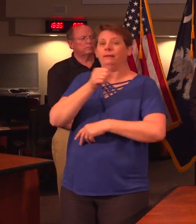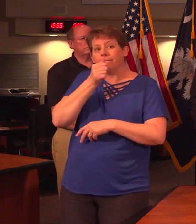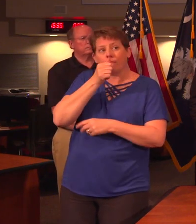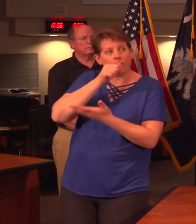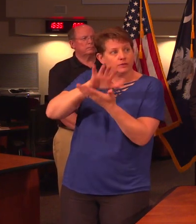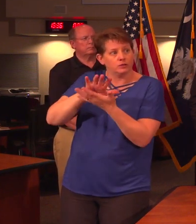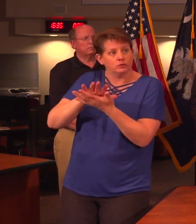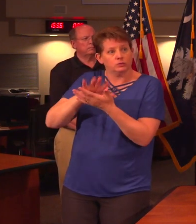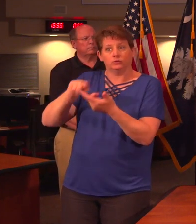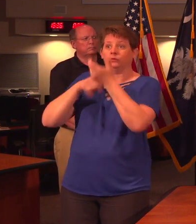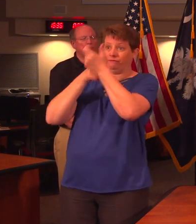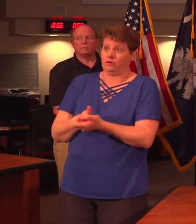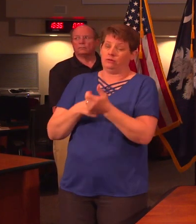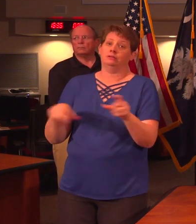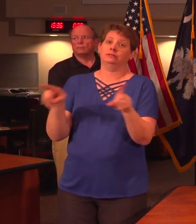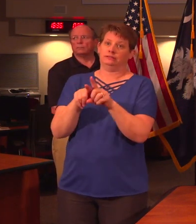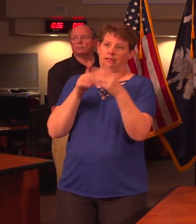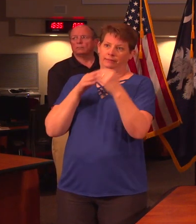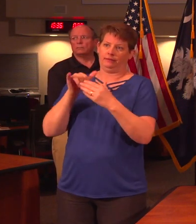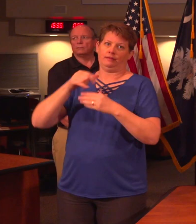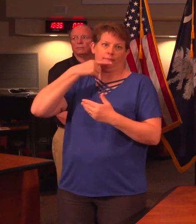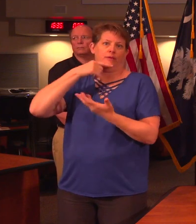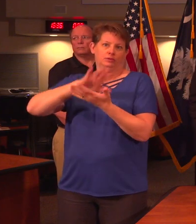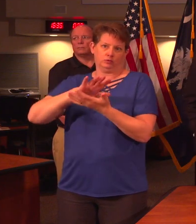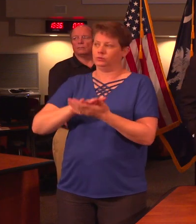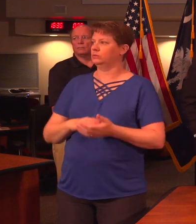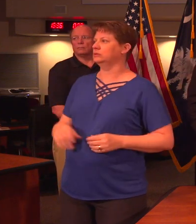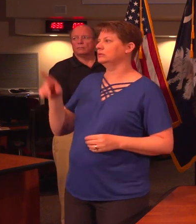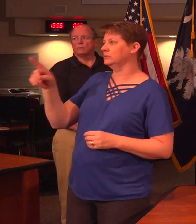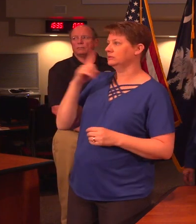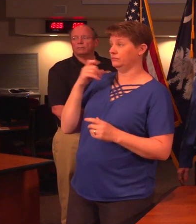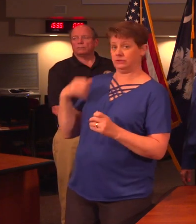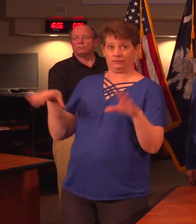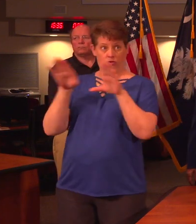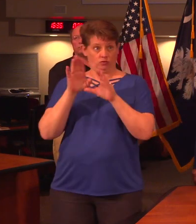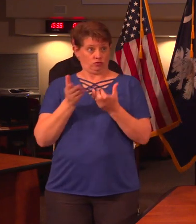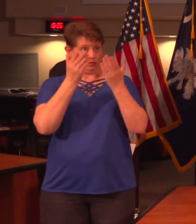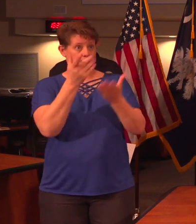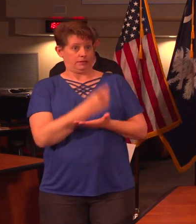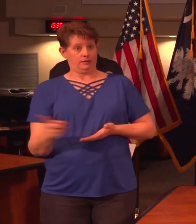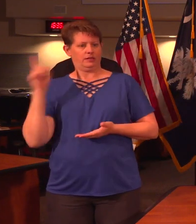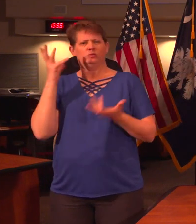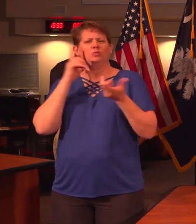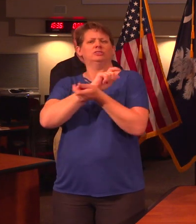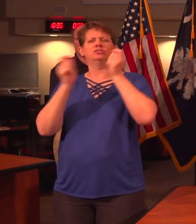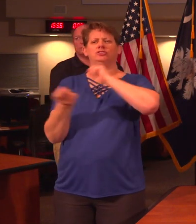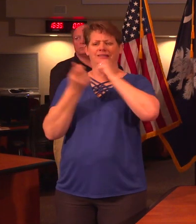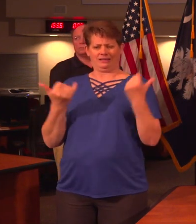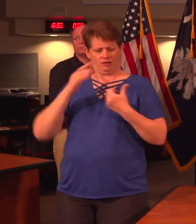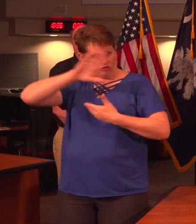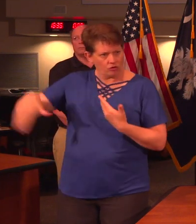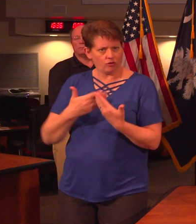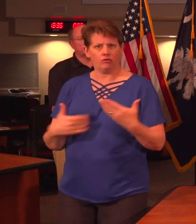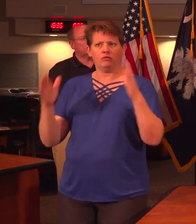schools to follow this same lead that the public schools are doing. Since the closures you recommended for last week, what's changed to have all the schools